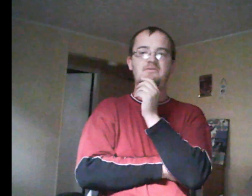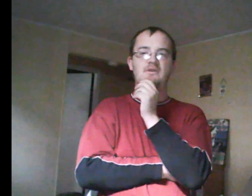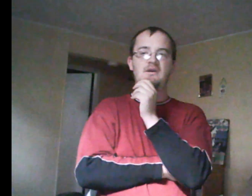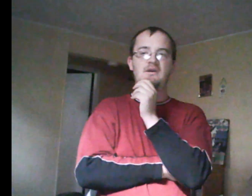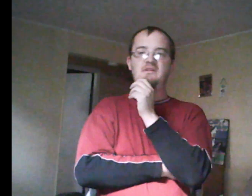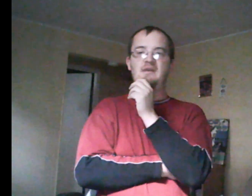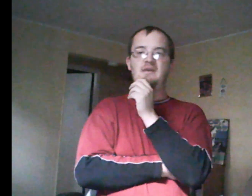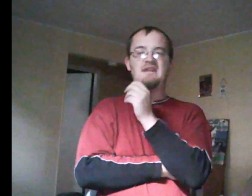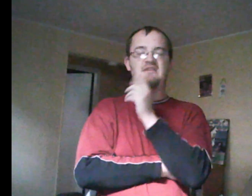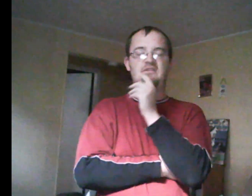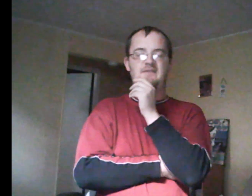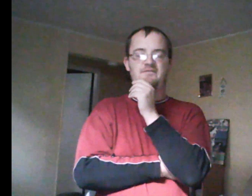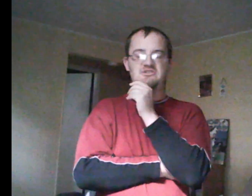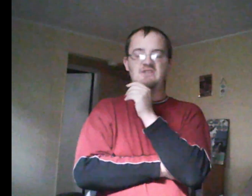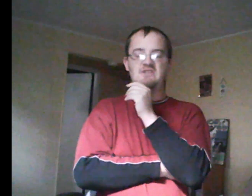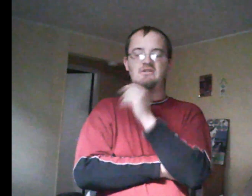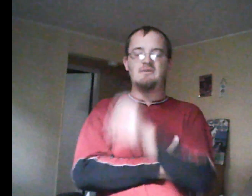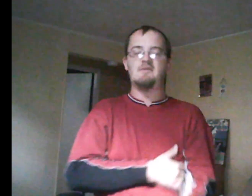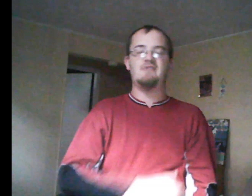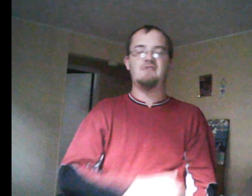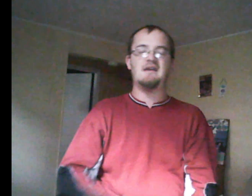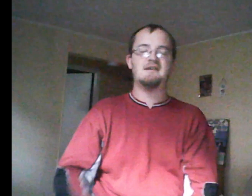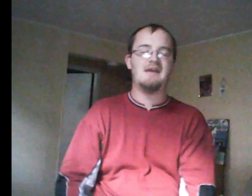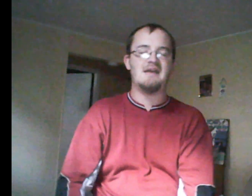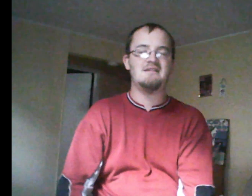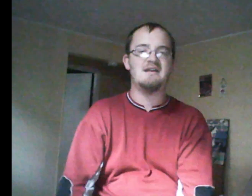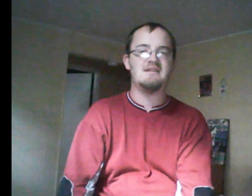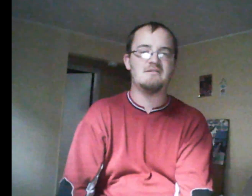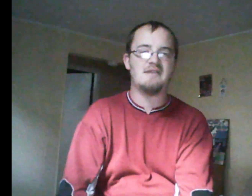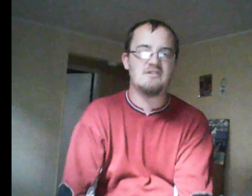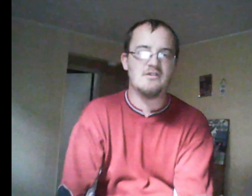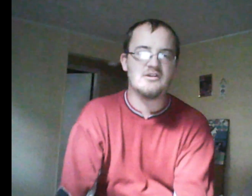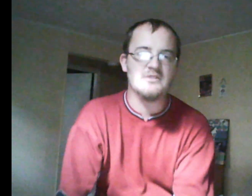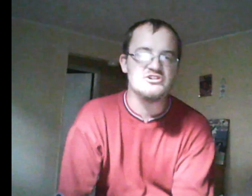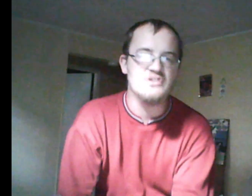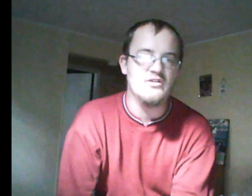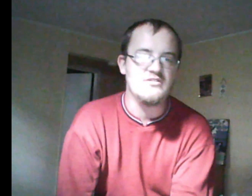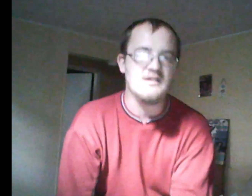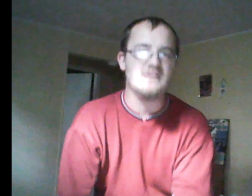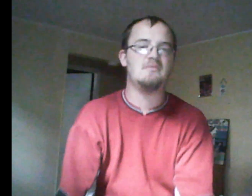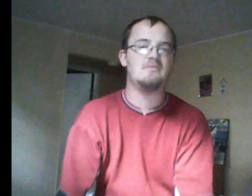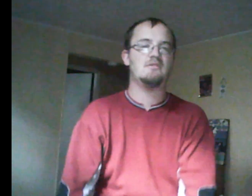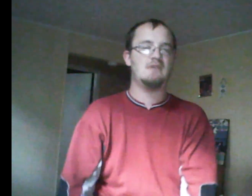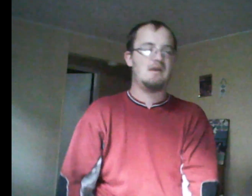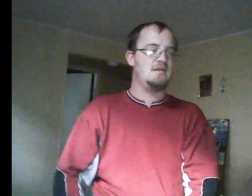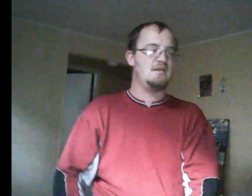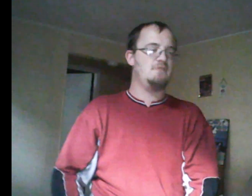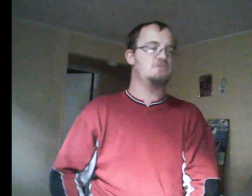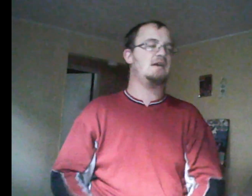Manny he's going to wave, she's going to wave the white flag. And then they do a cafeteria commercial to stick it to Emma. And, unfortunately, Emma getting very triggered